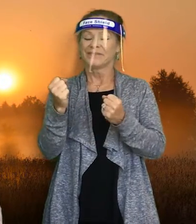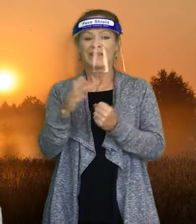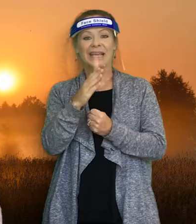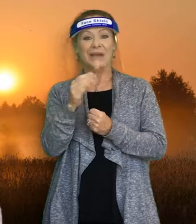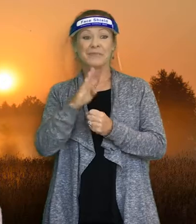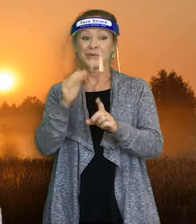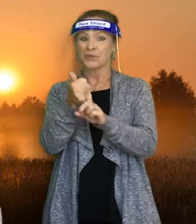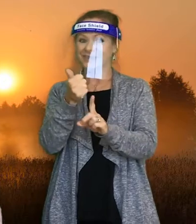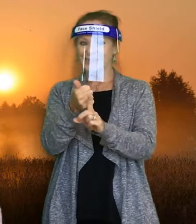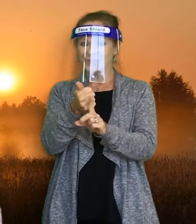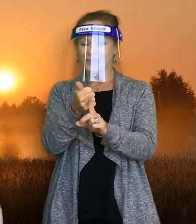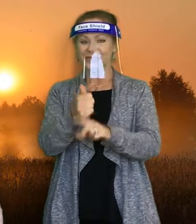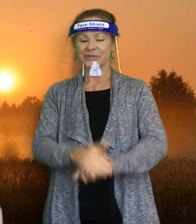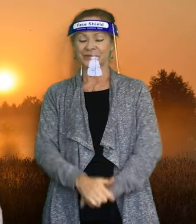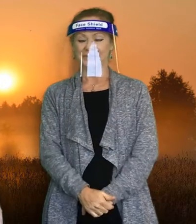be yourself.